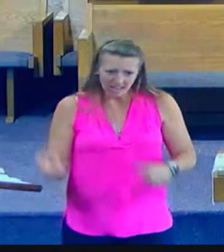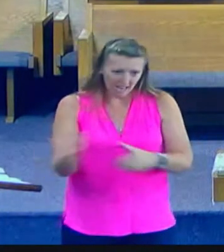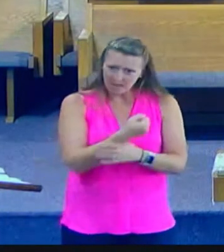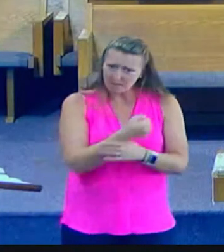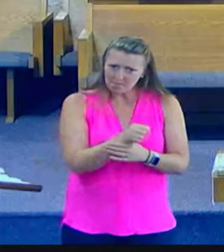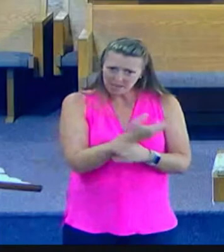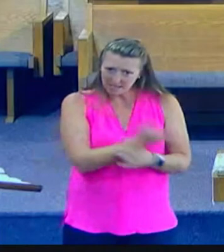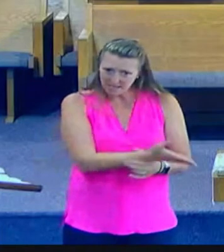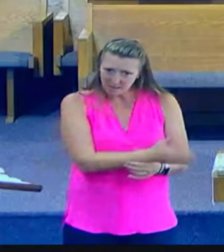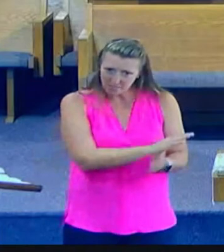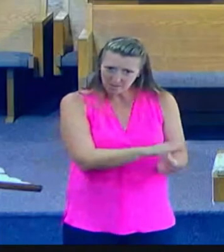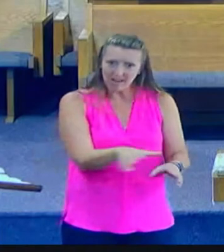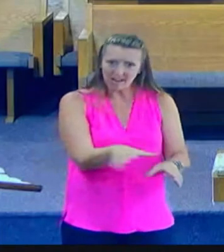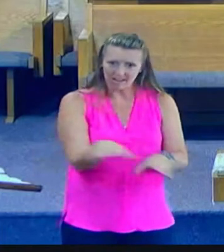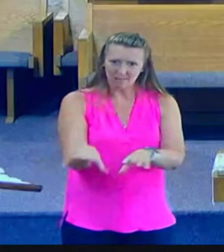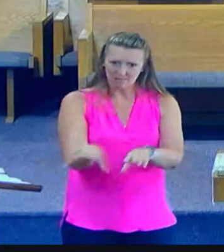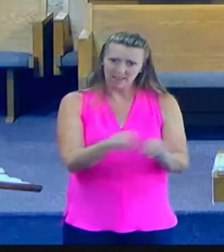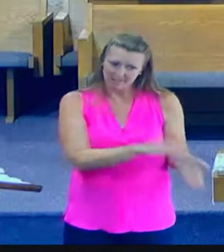settle up with you.